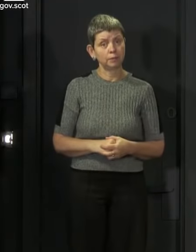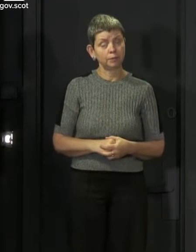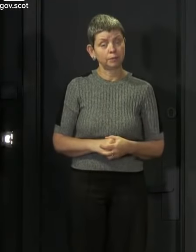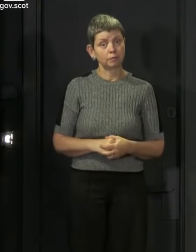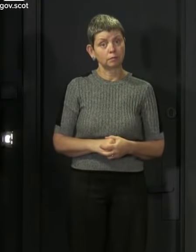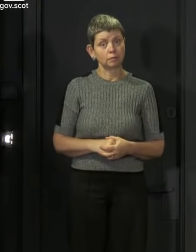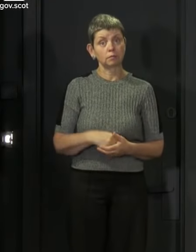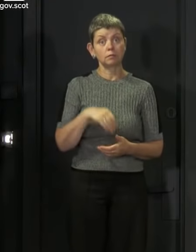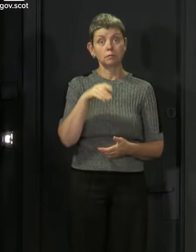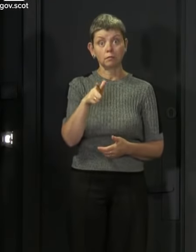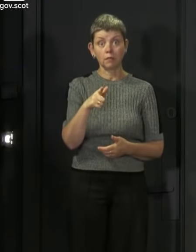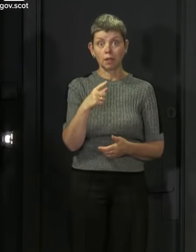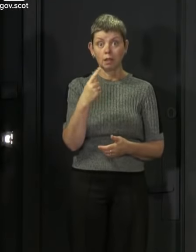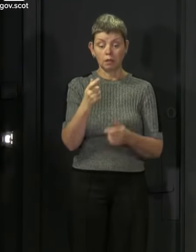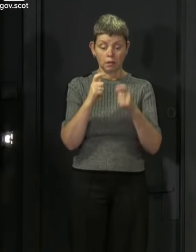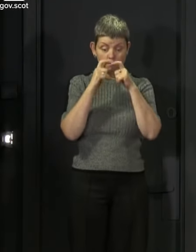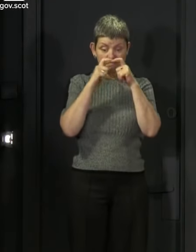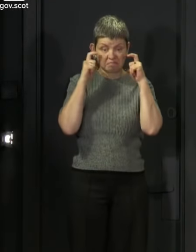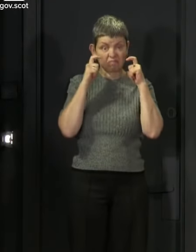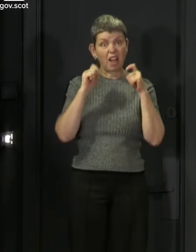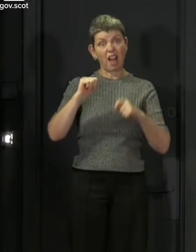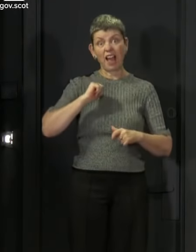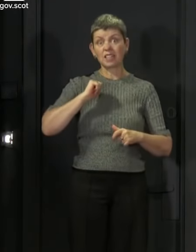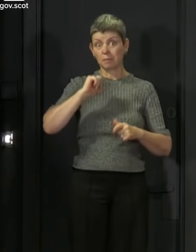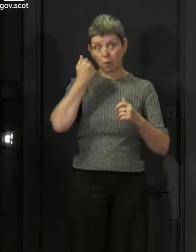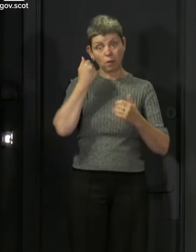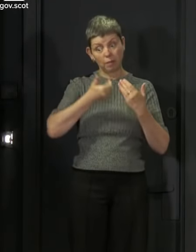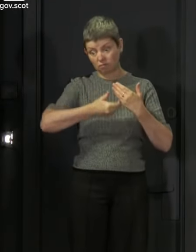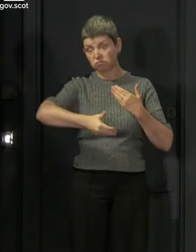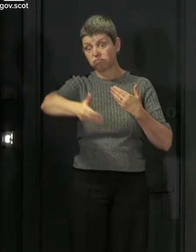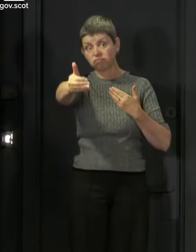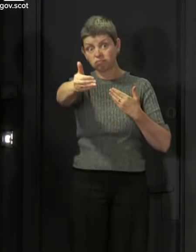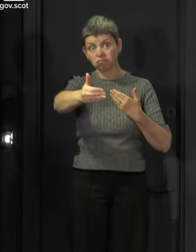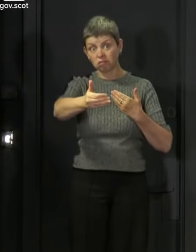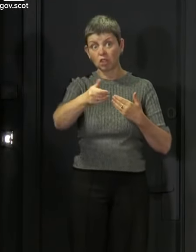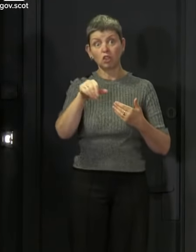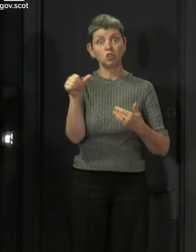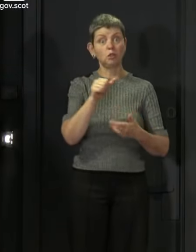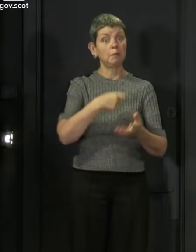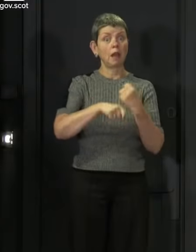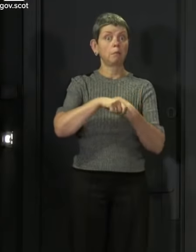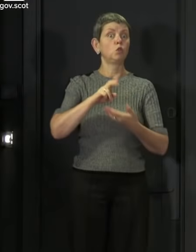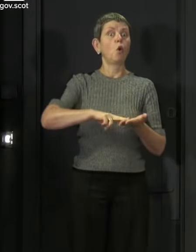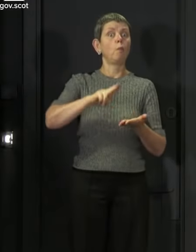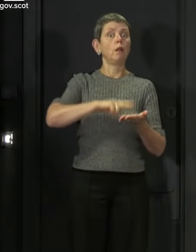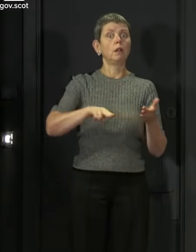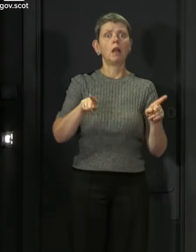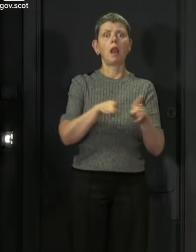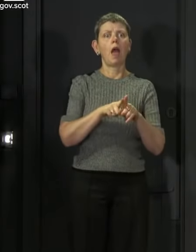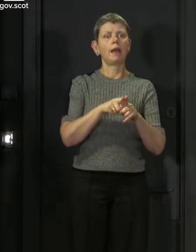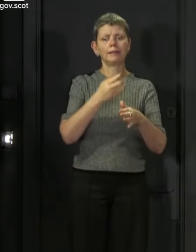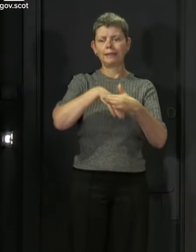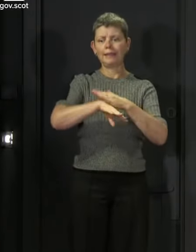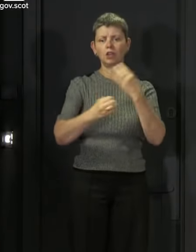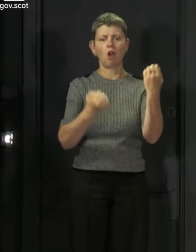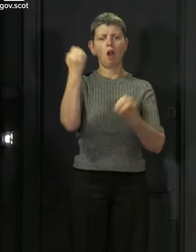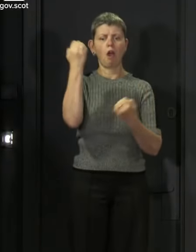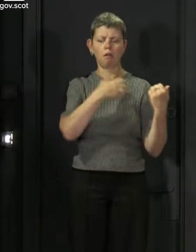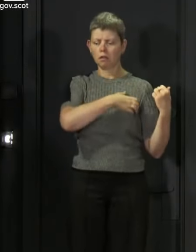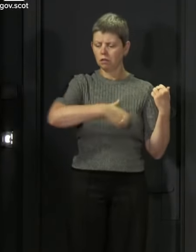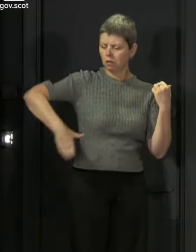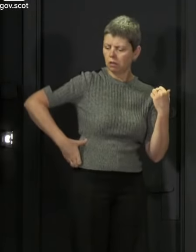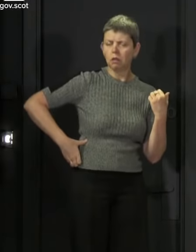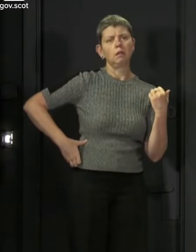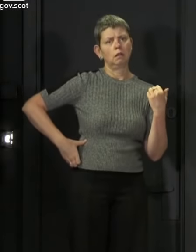wearing a face covering for the foreseeable future when you go to the shops to become as automatic as putting a seatbelt is in a car